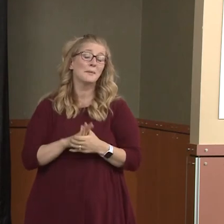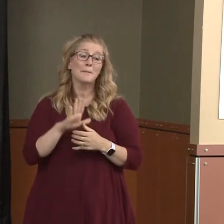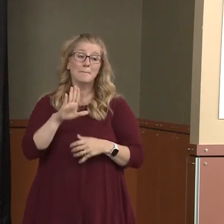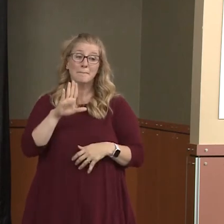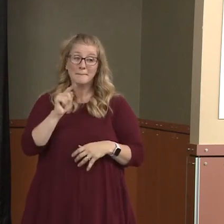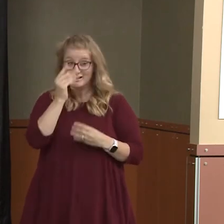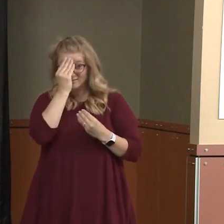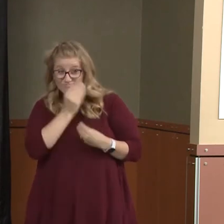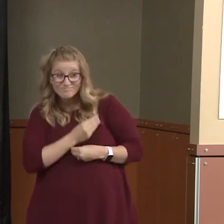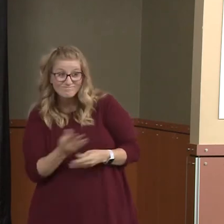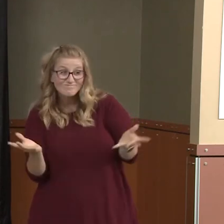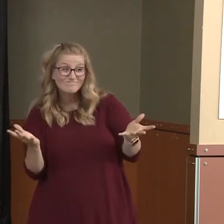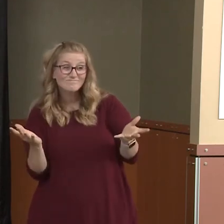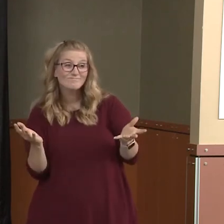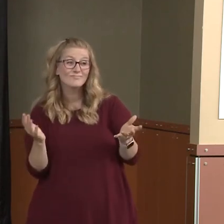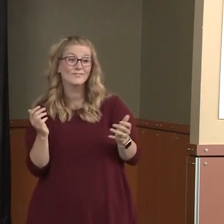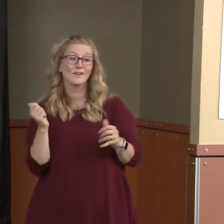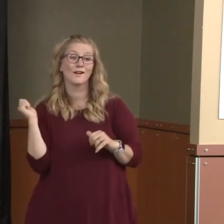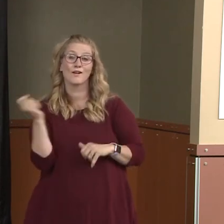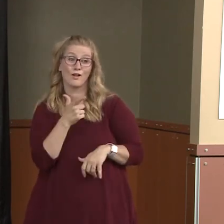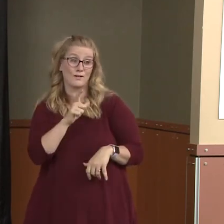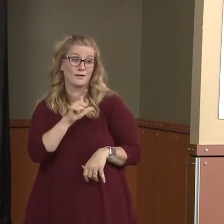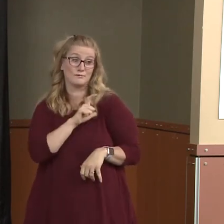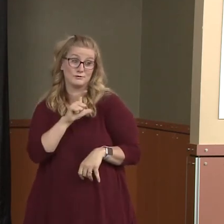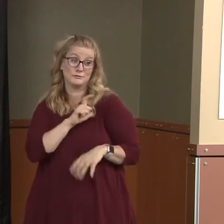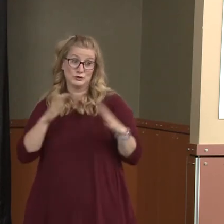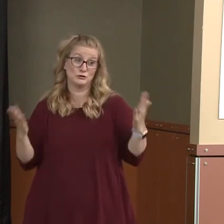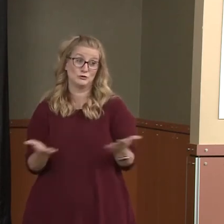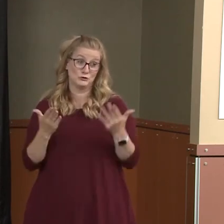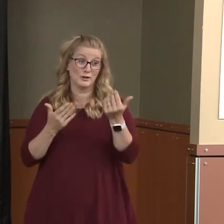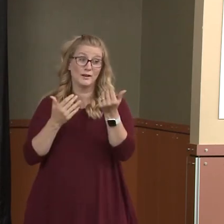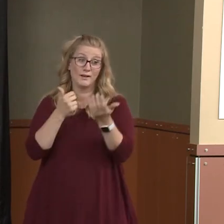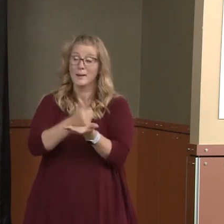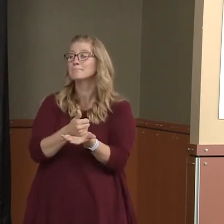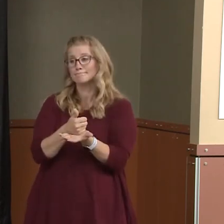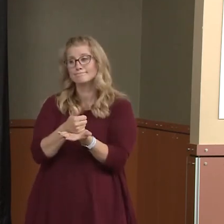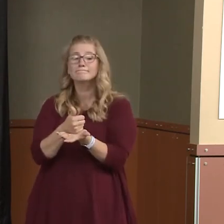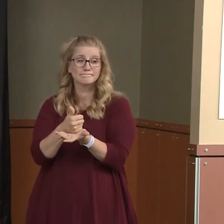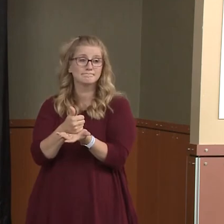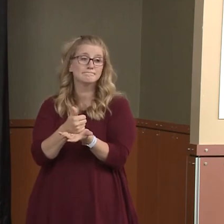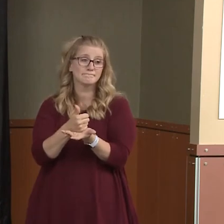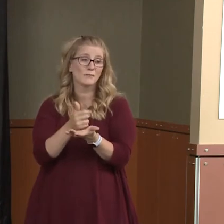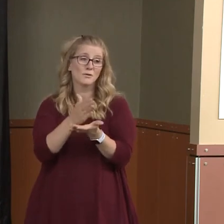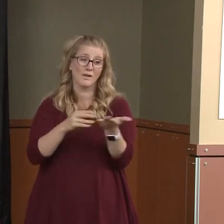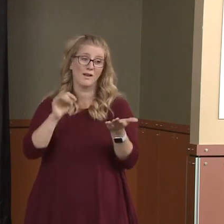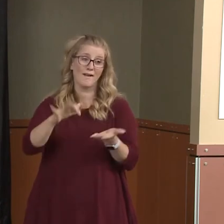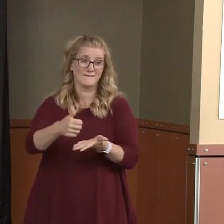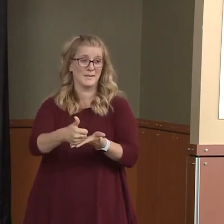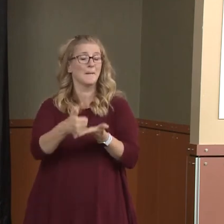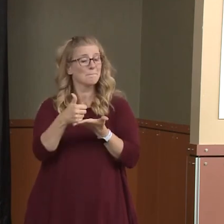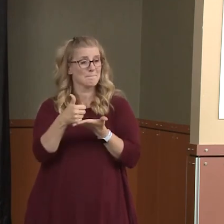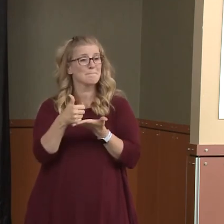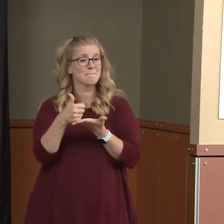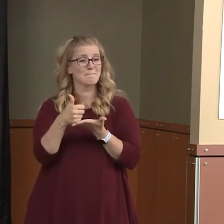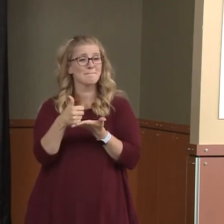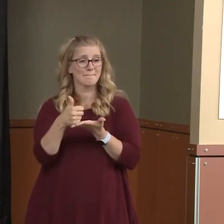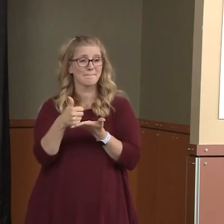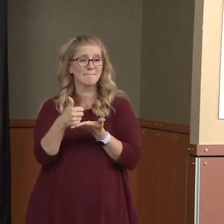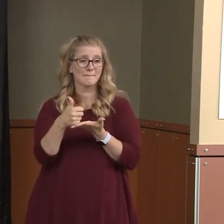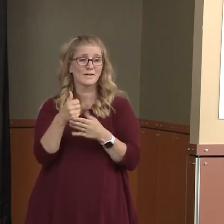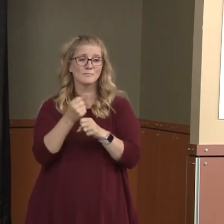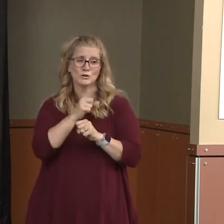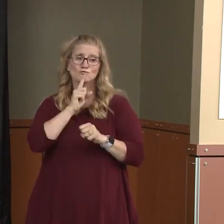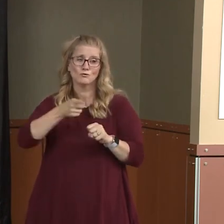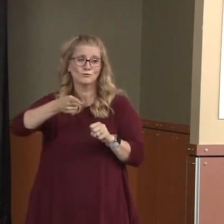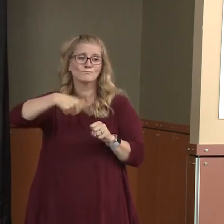that law enforcement across the Tri-Cities is also here to help. And part of that helping is to ensure that people mask up. I get asked questions